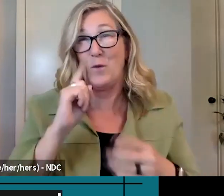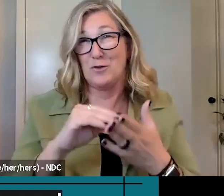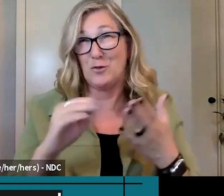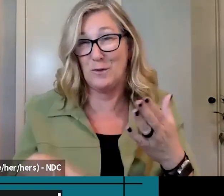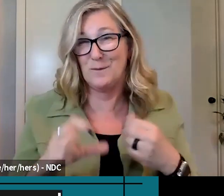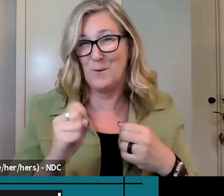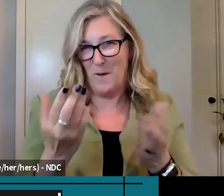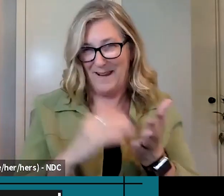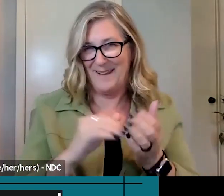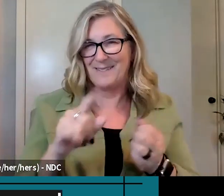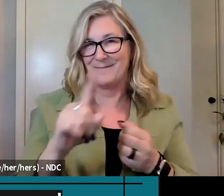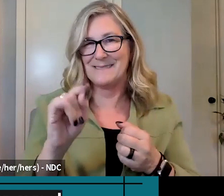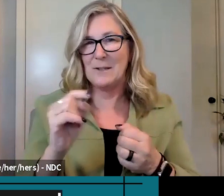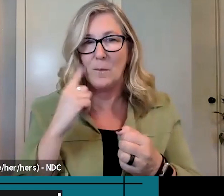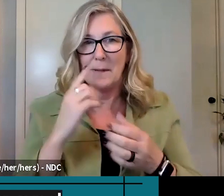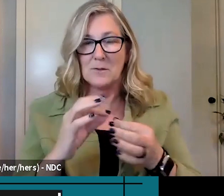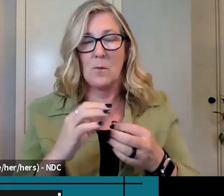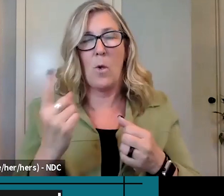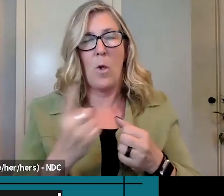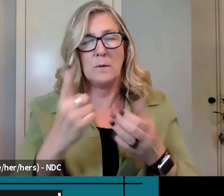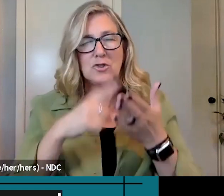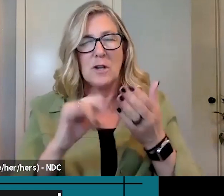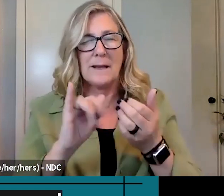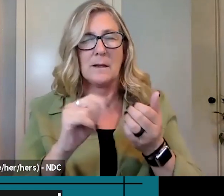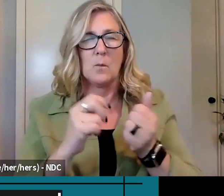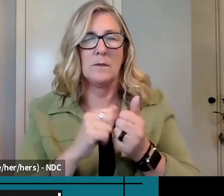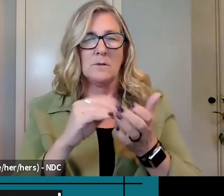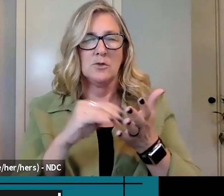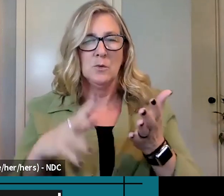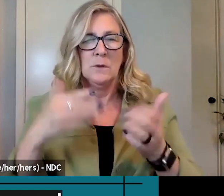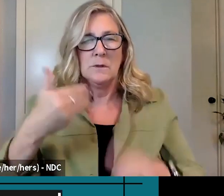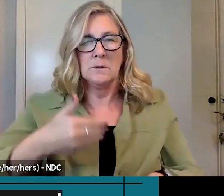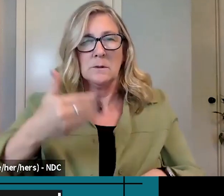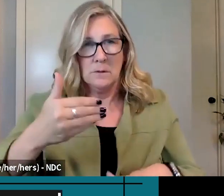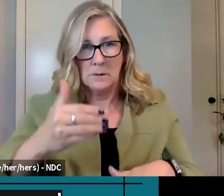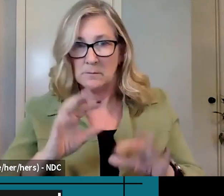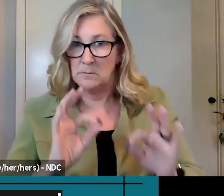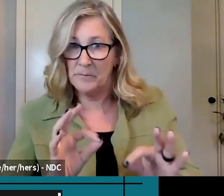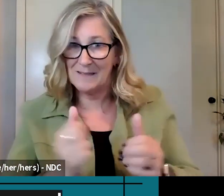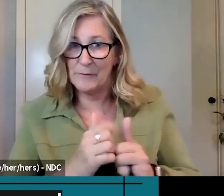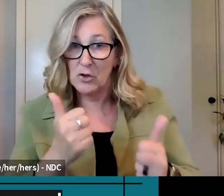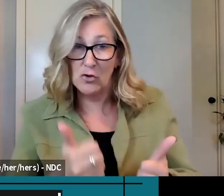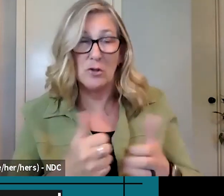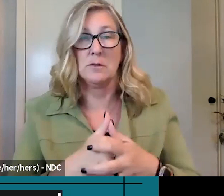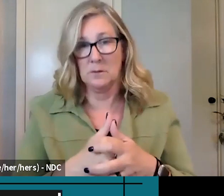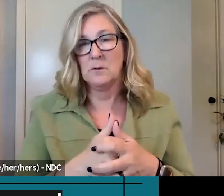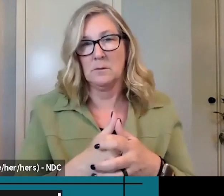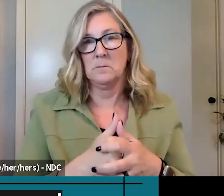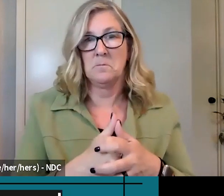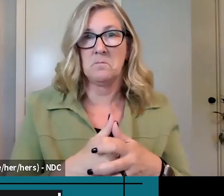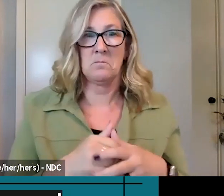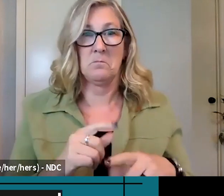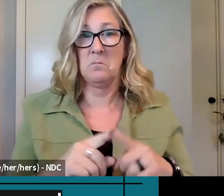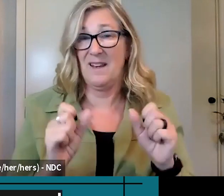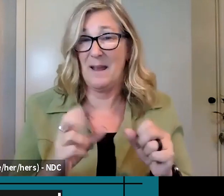they must be qualified providers. Always check in with the student periodically throughout the semester as the weeks go by to make sure